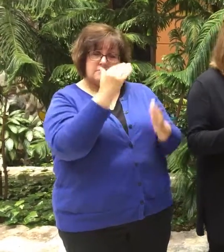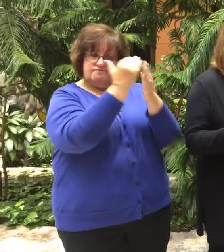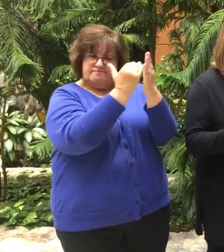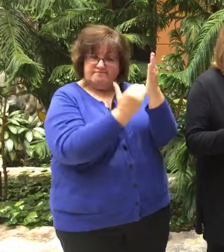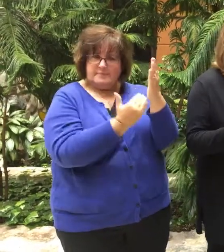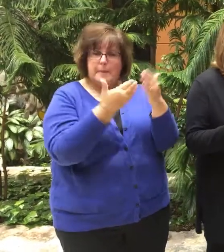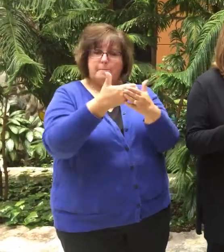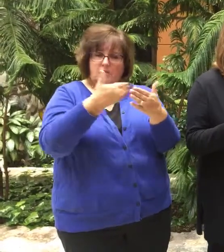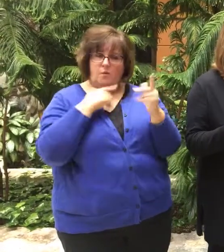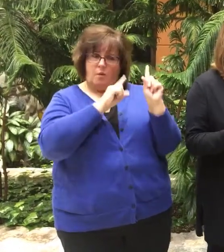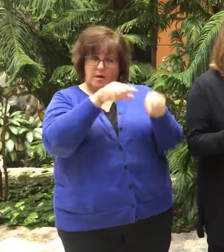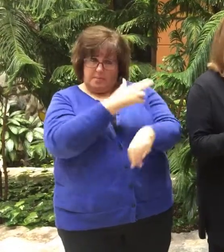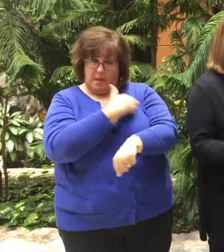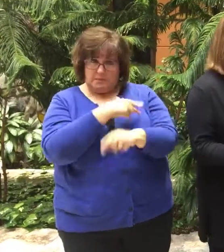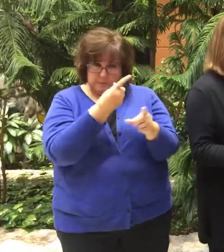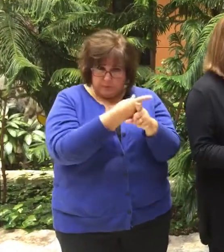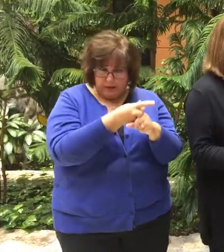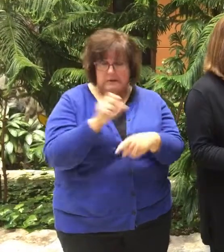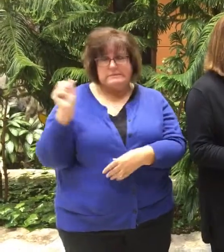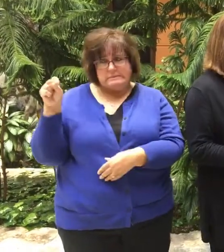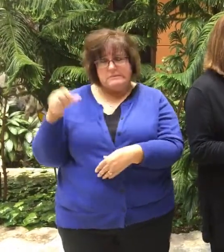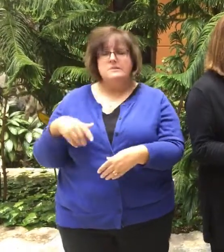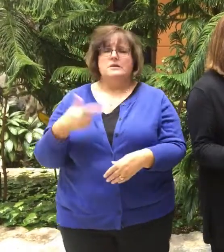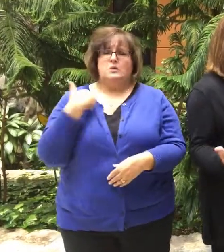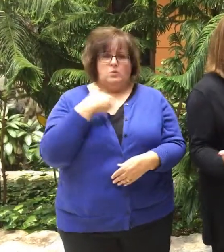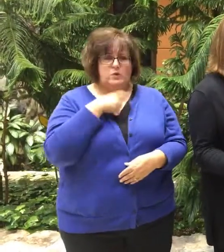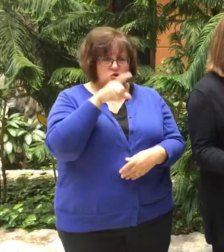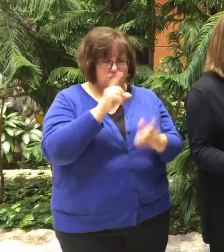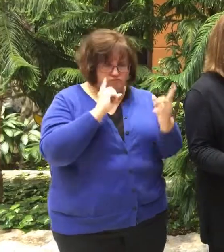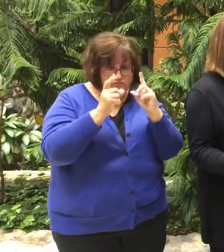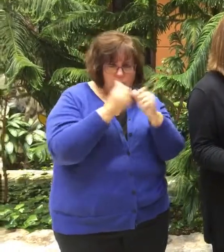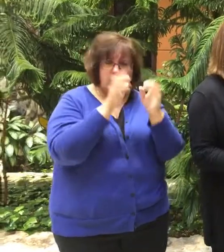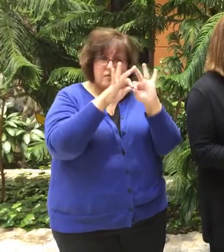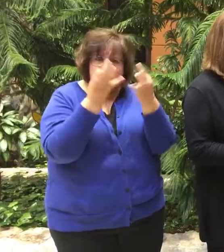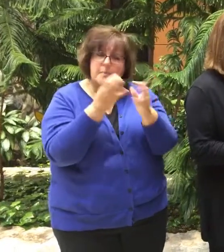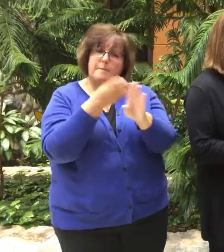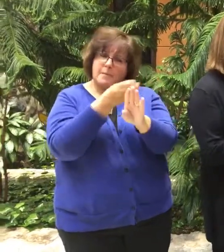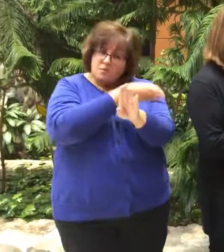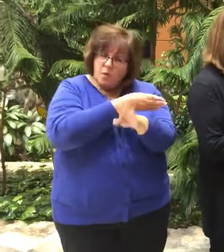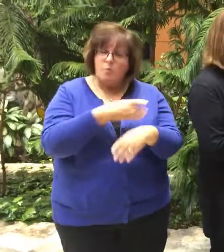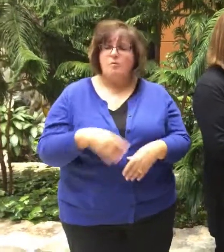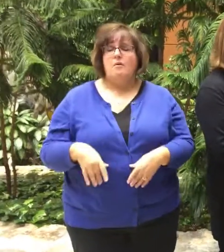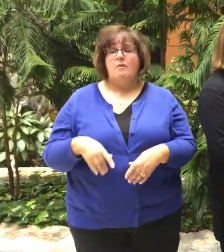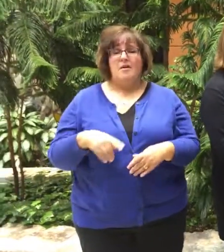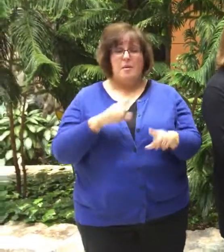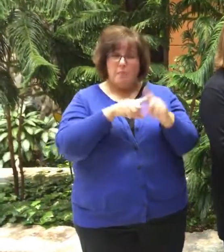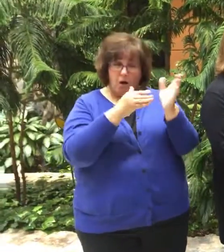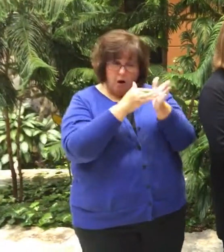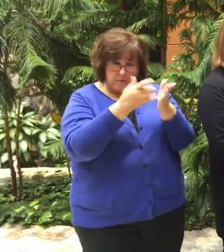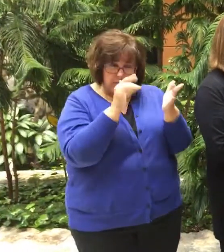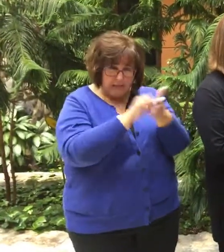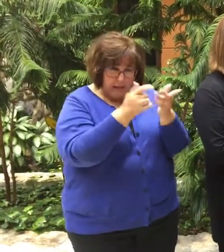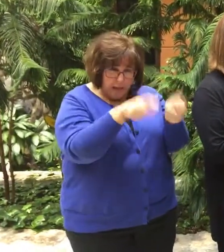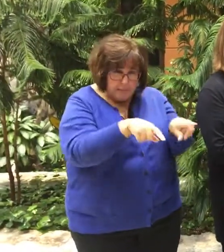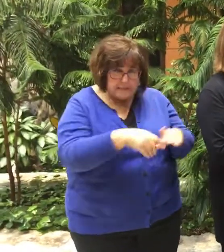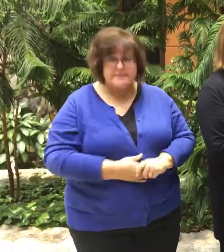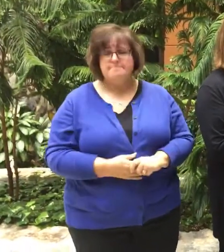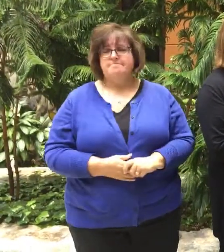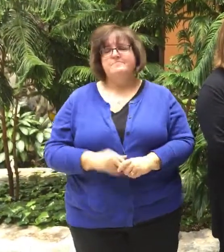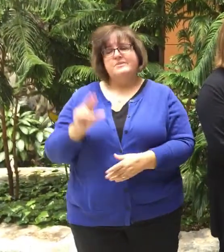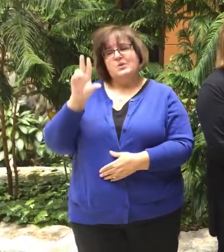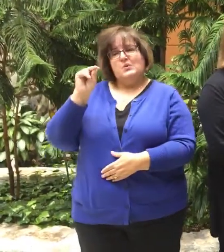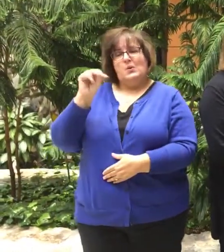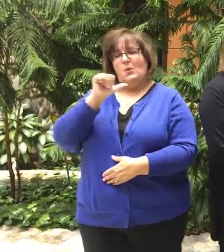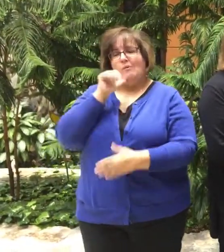Before coming into the hospital, we should be having these conversations with our families ahead of time. But do you see that often happening? Uh,